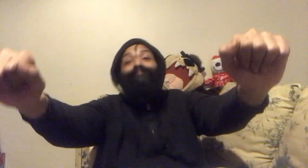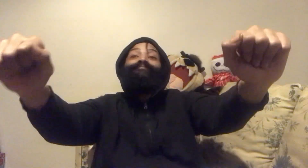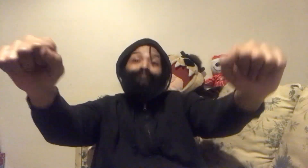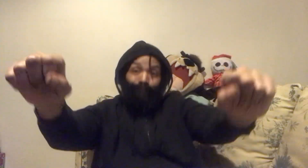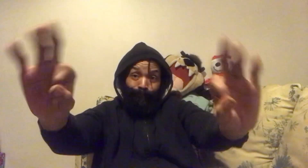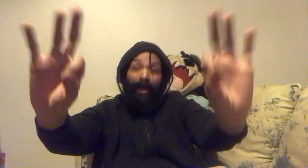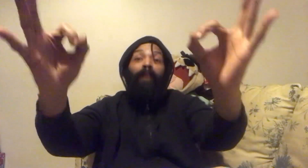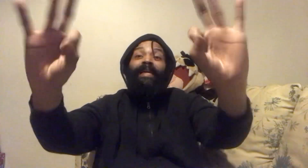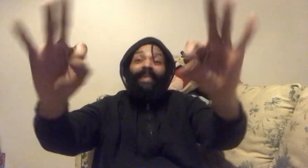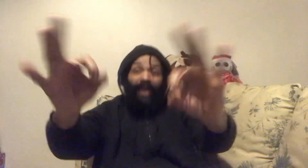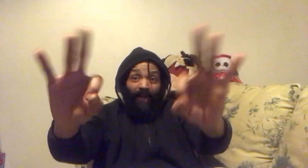I'm the king